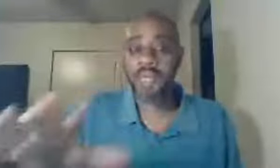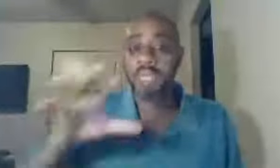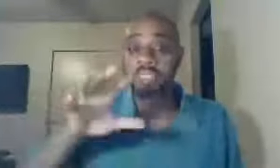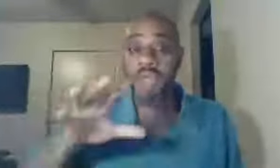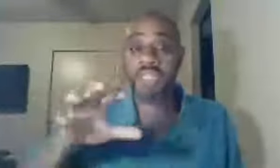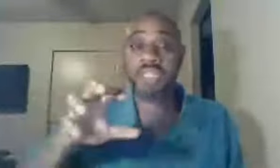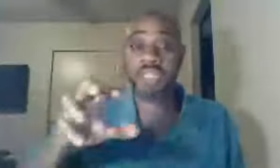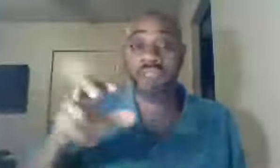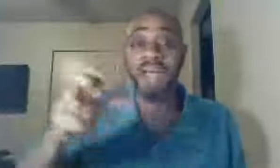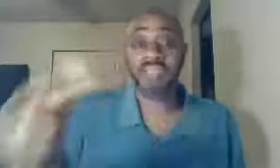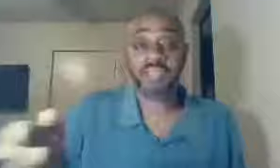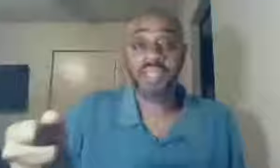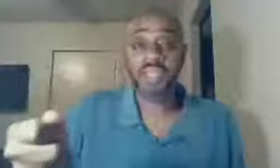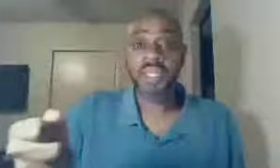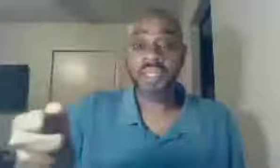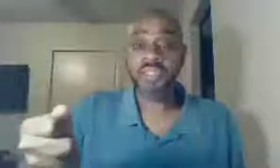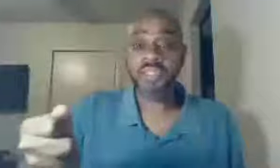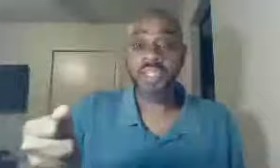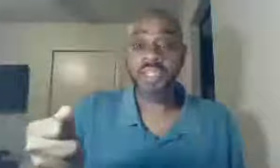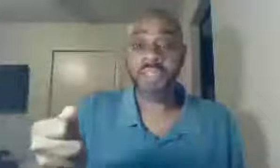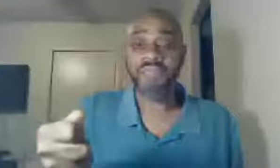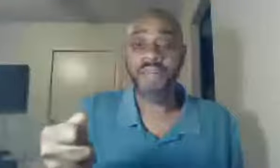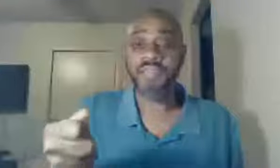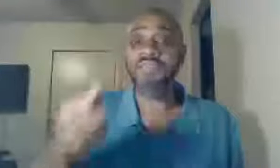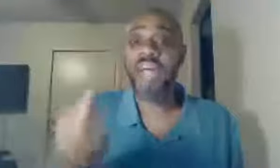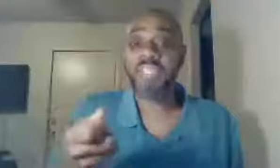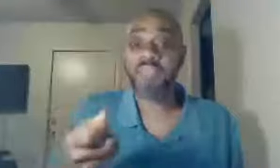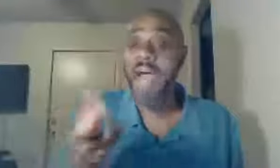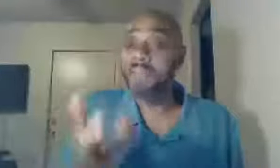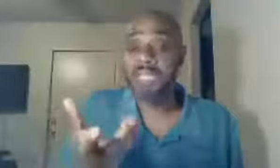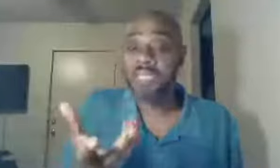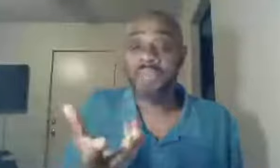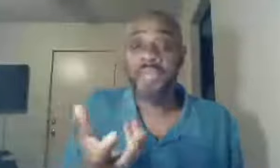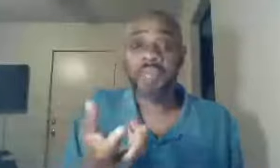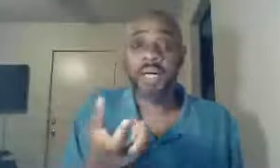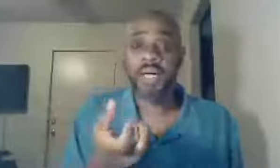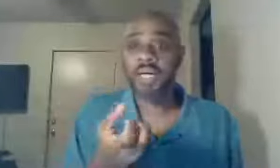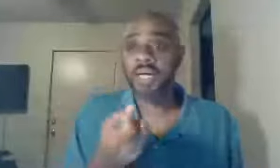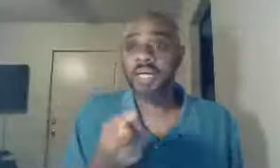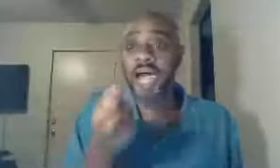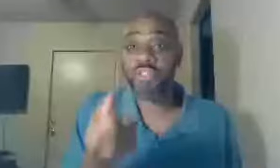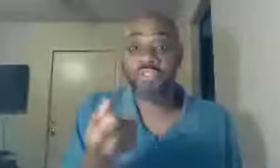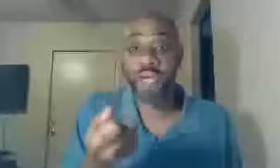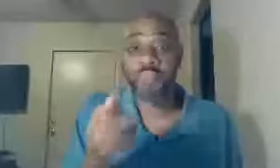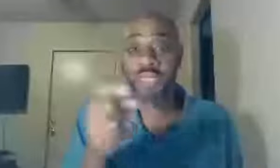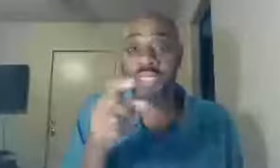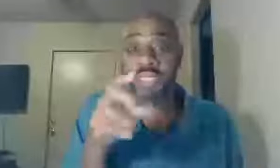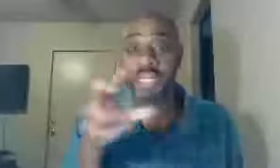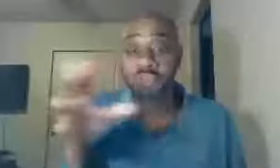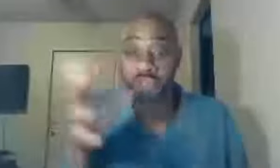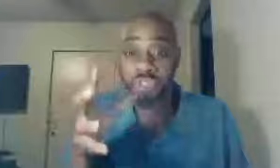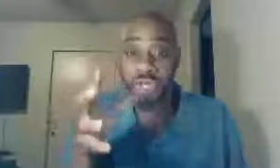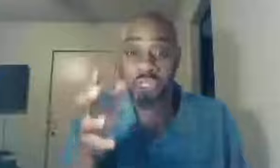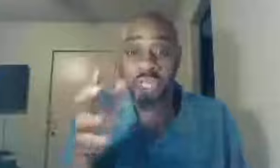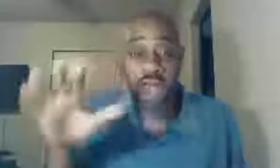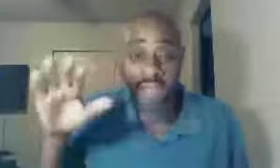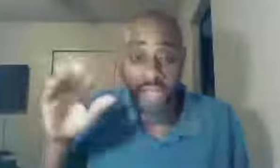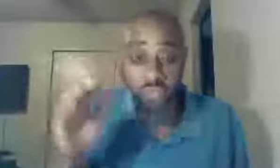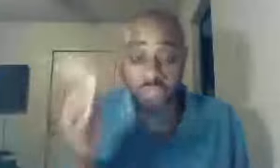let me address this divisive, this divisive, I believe, construct, put into the church, that has risen